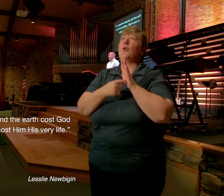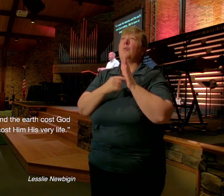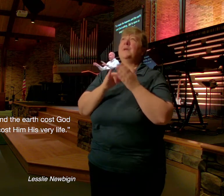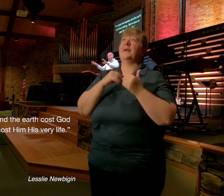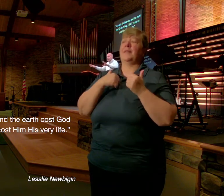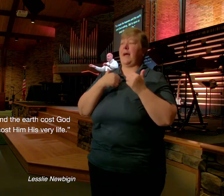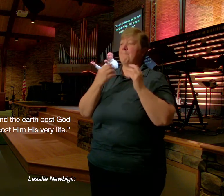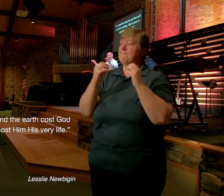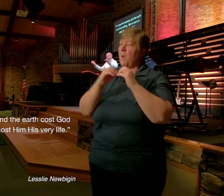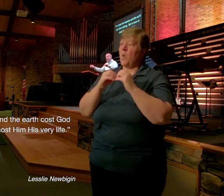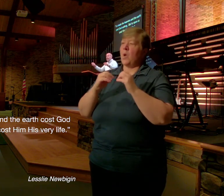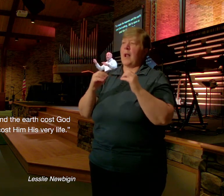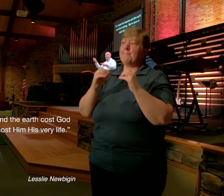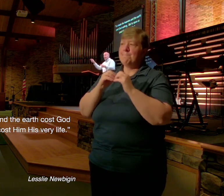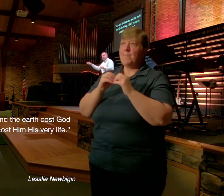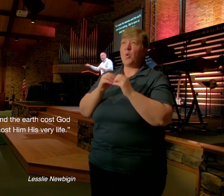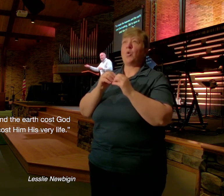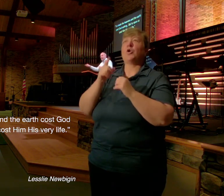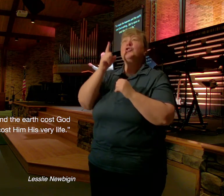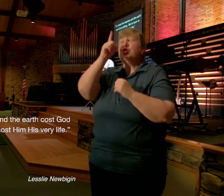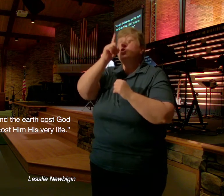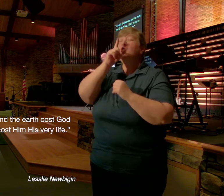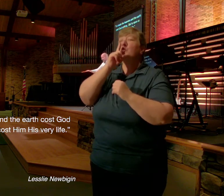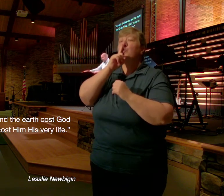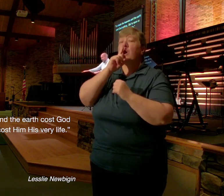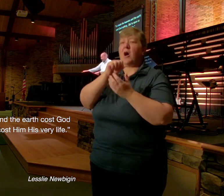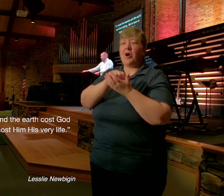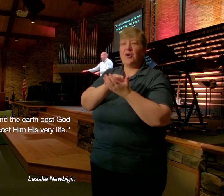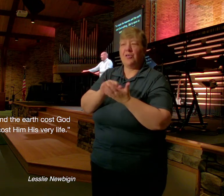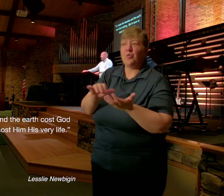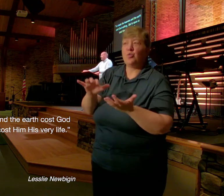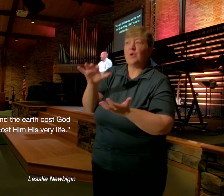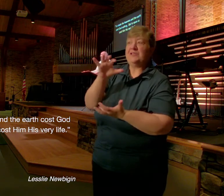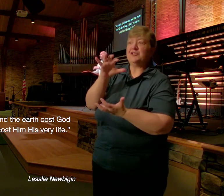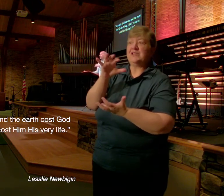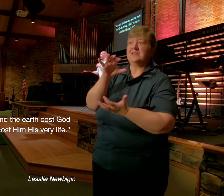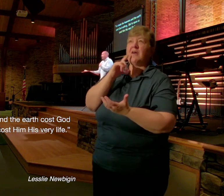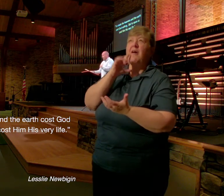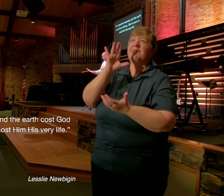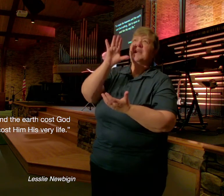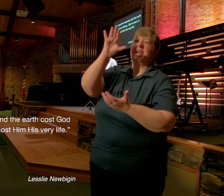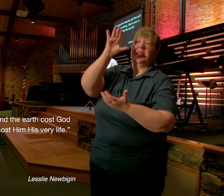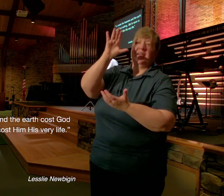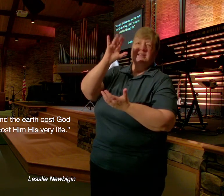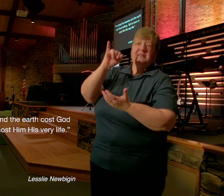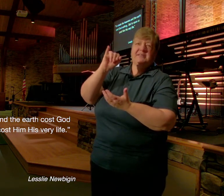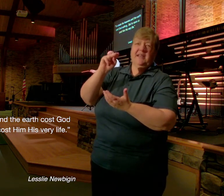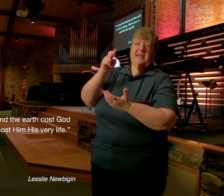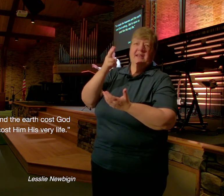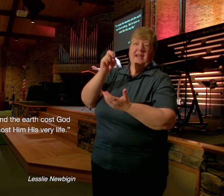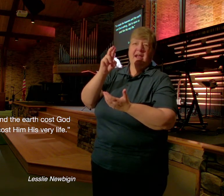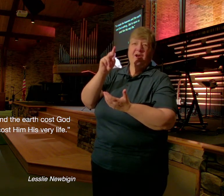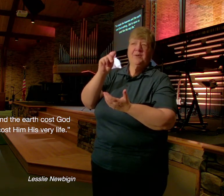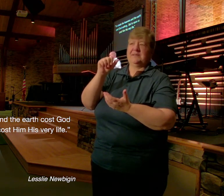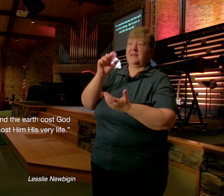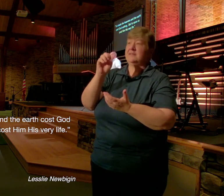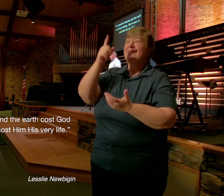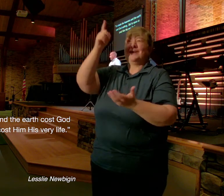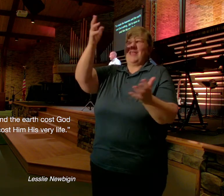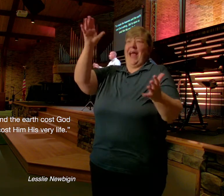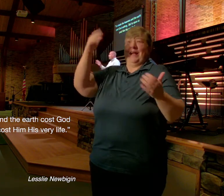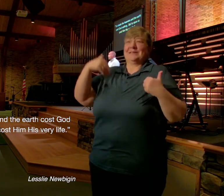me You are The riches Of his Inheritance The god Who literally Had everything